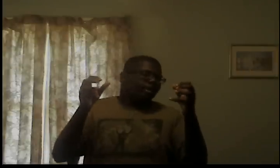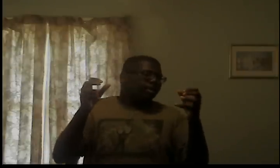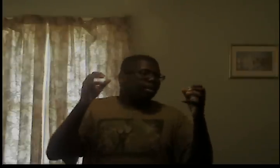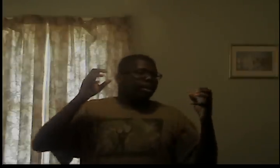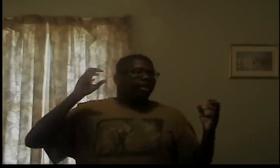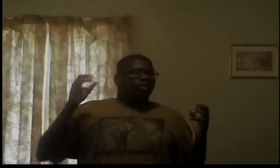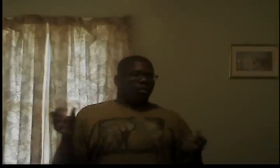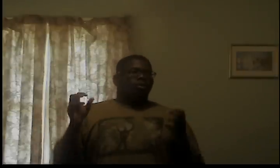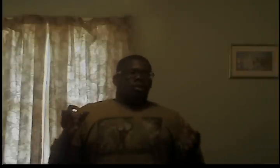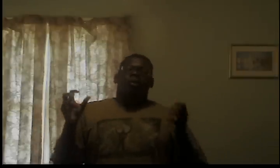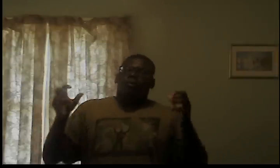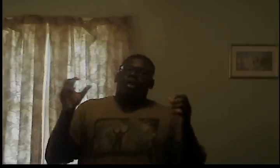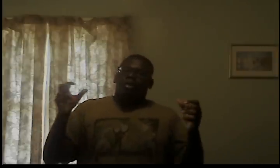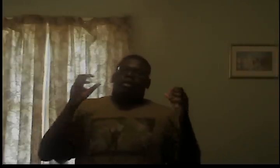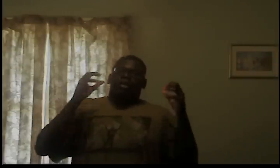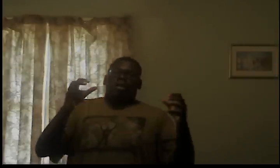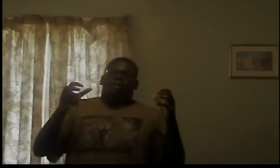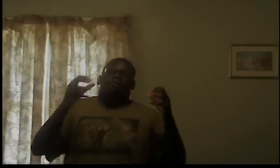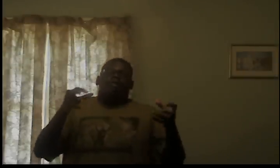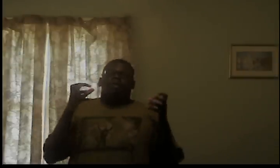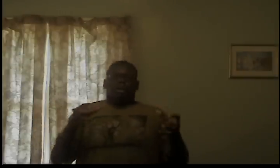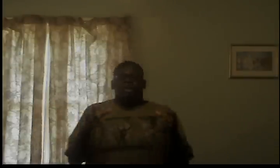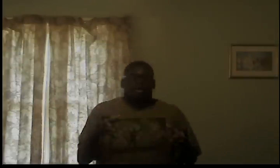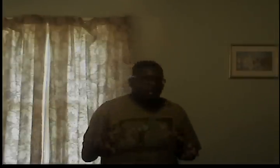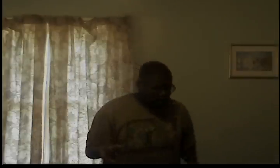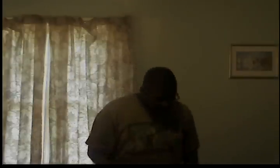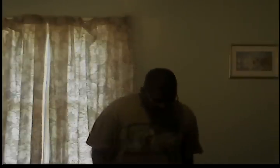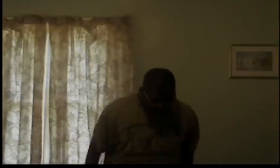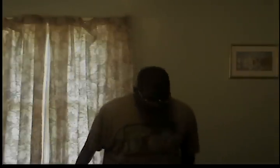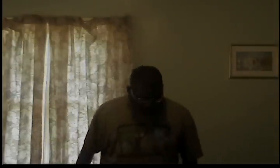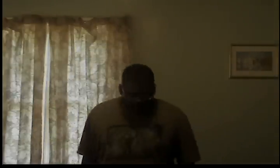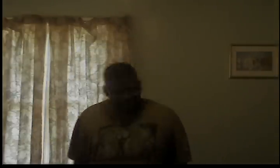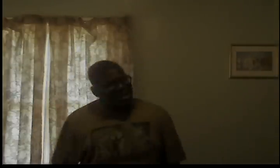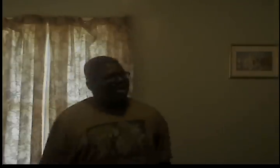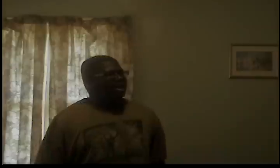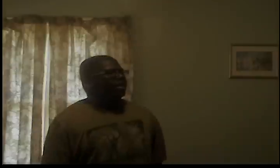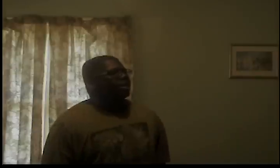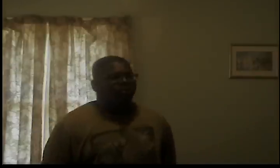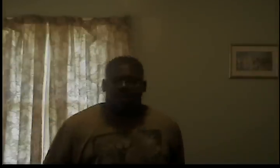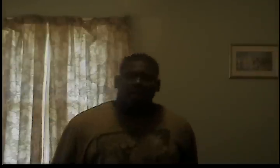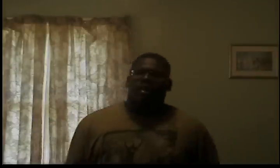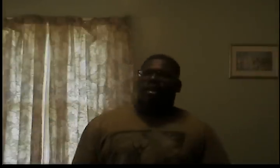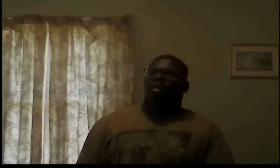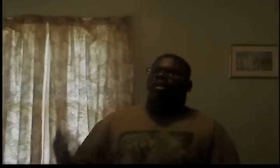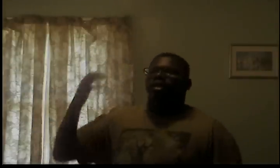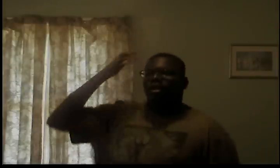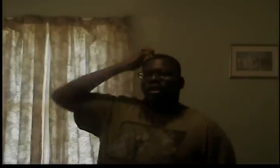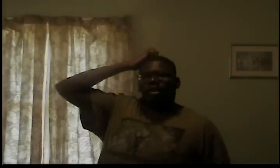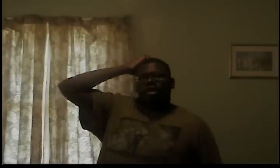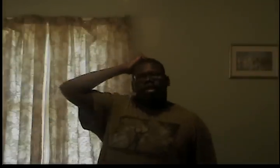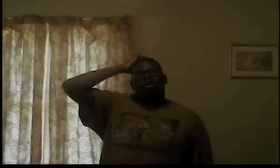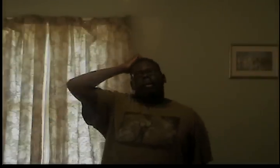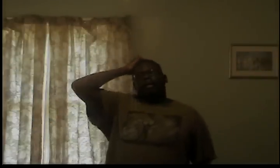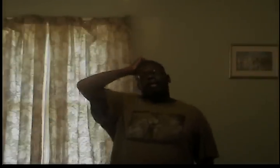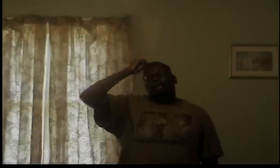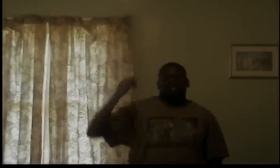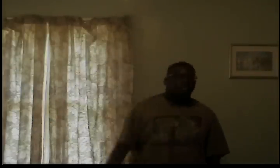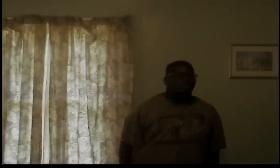those two things should not be related God it's retarded oh my and it's just